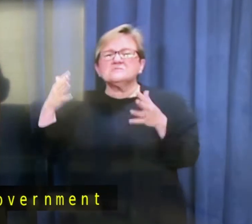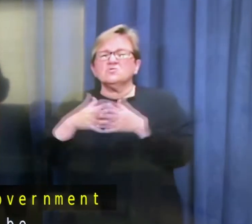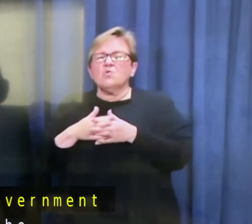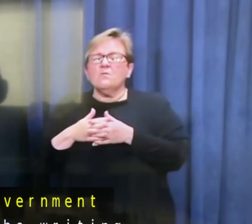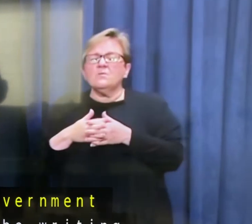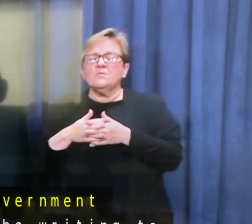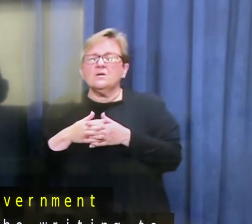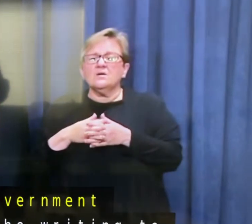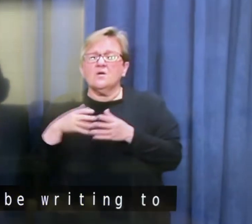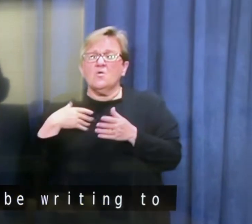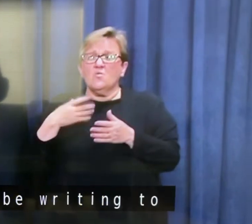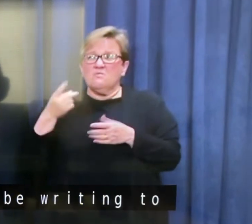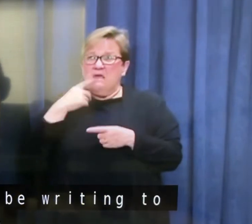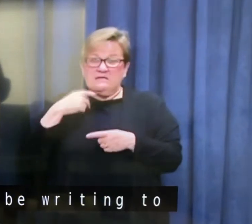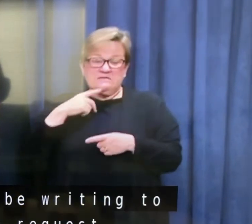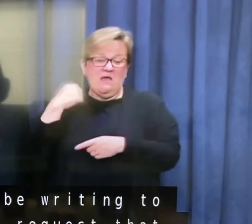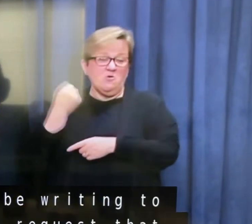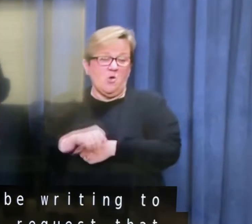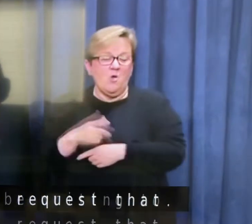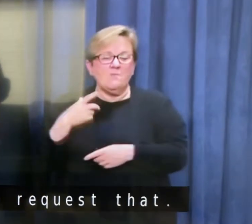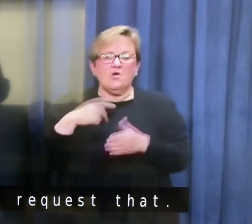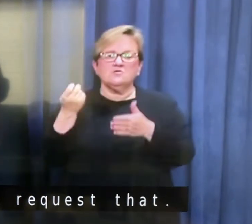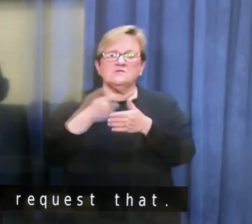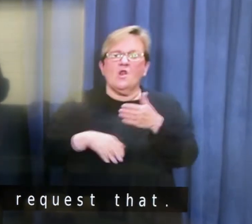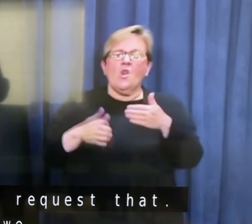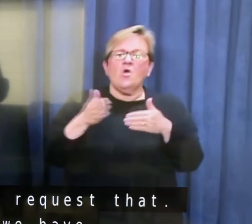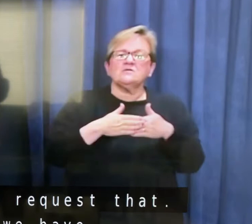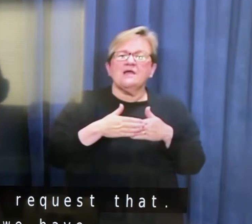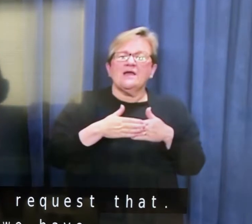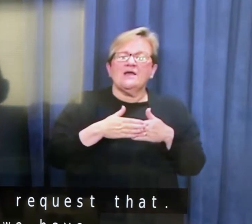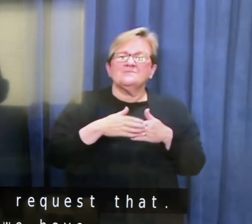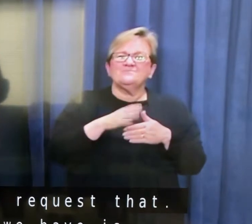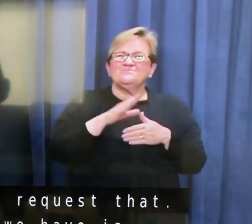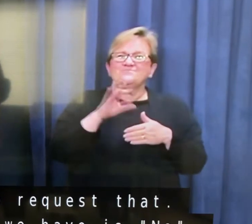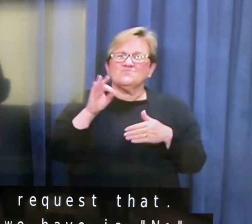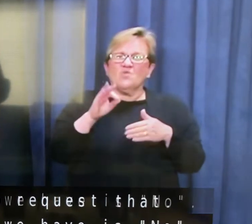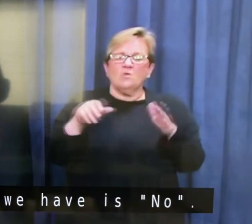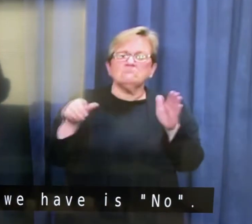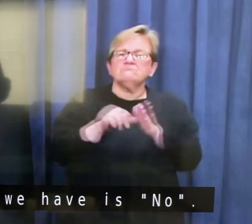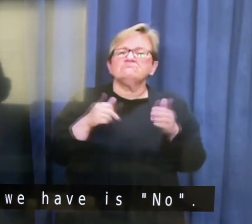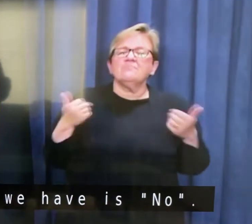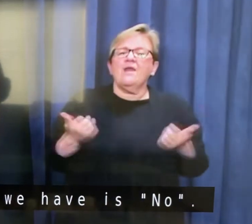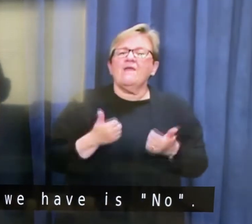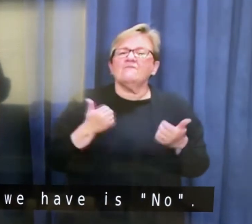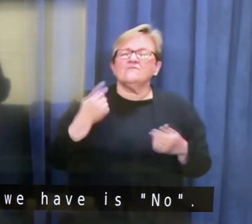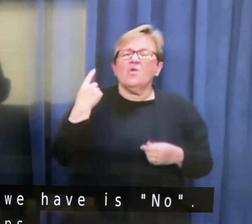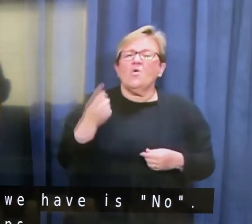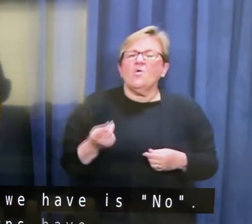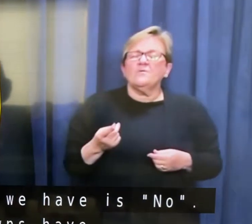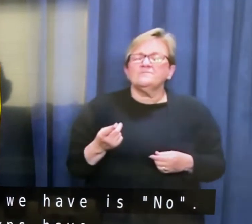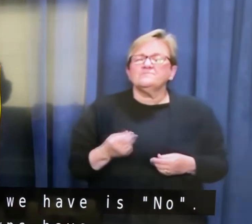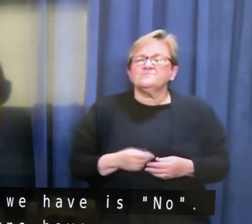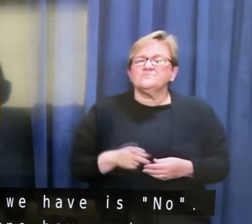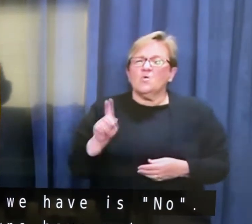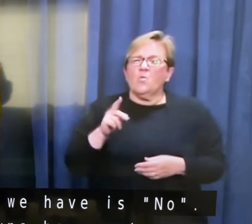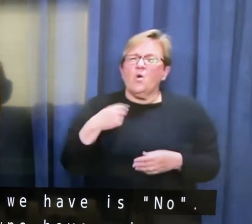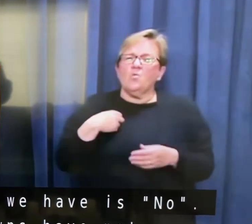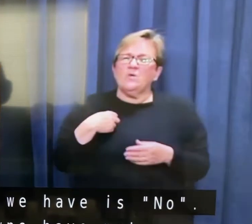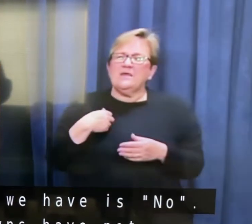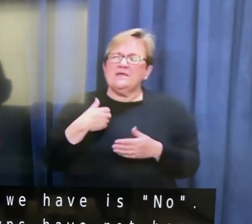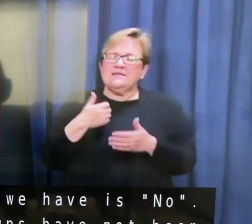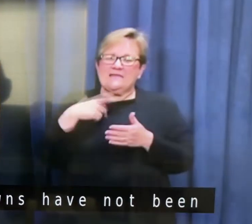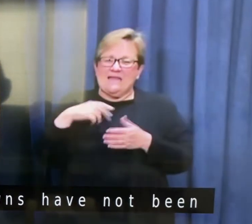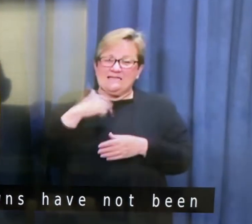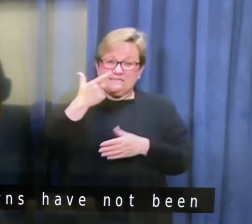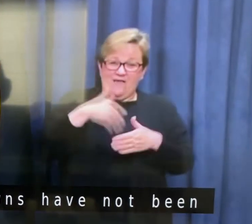The initial advice we have is no because our lockdowns have not been severe enough as would normally qualify